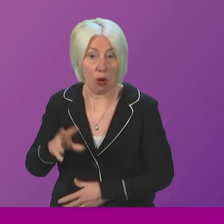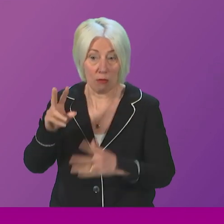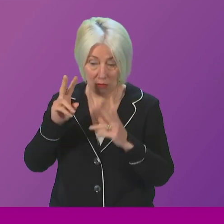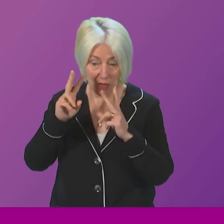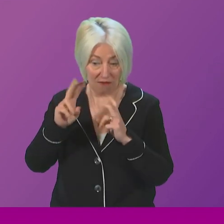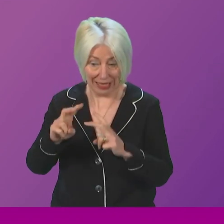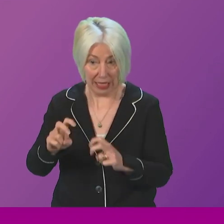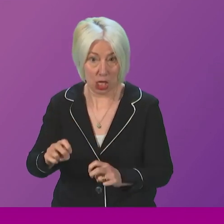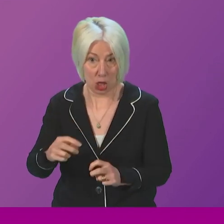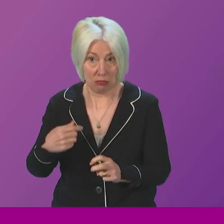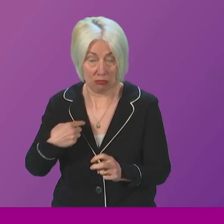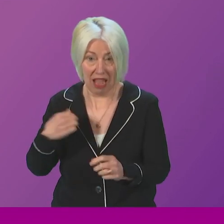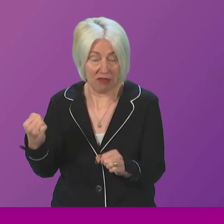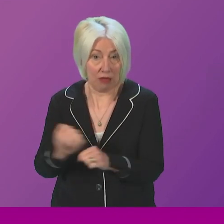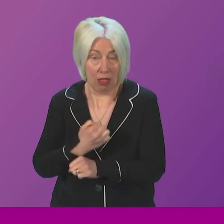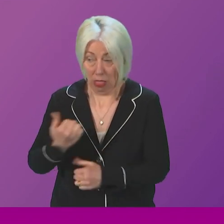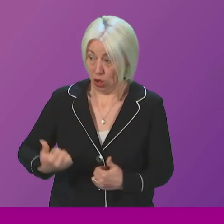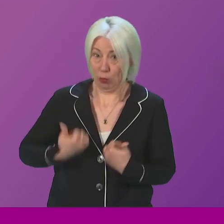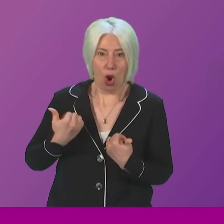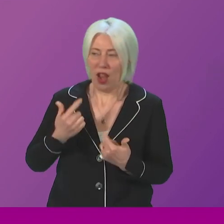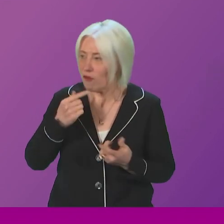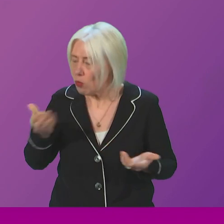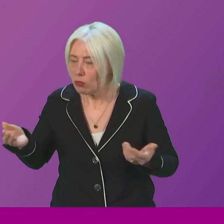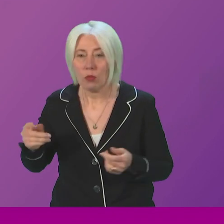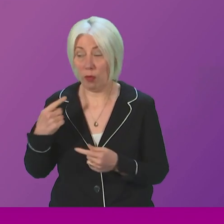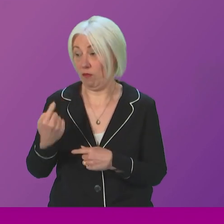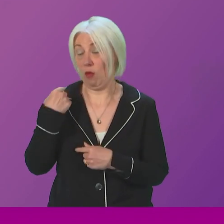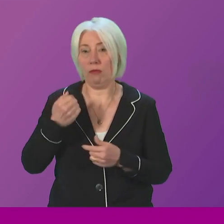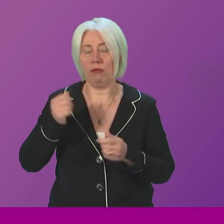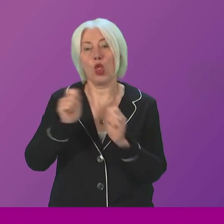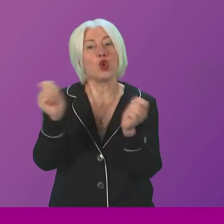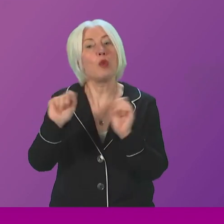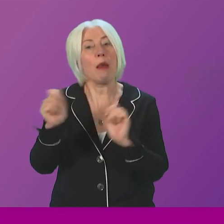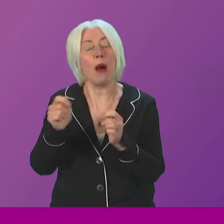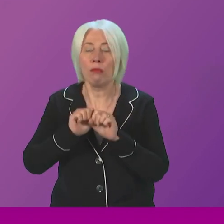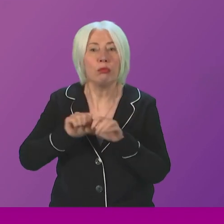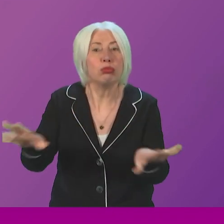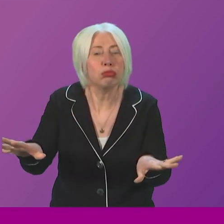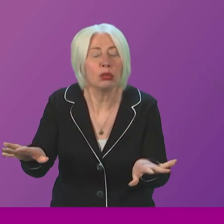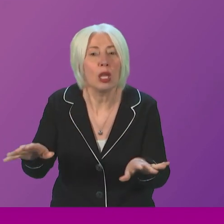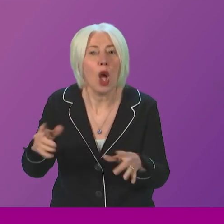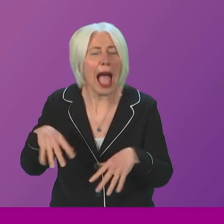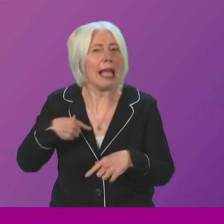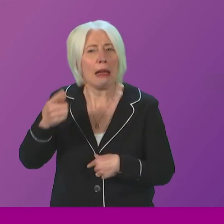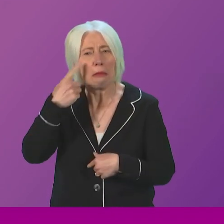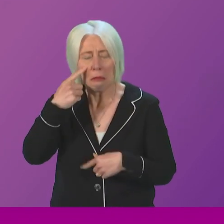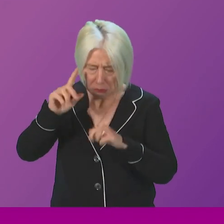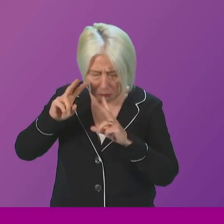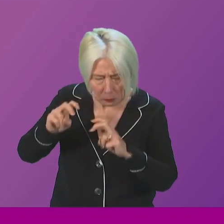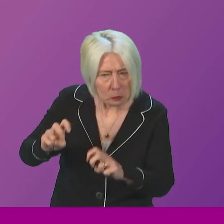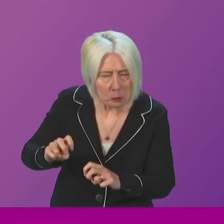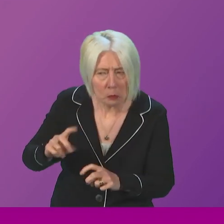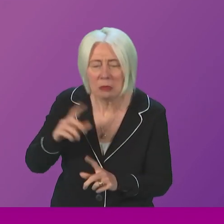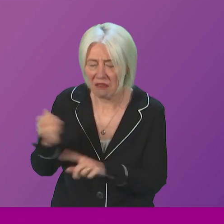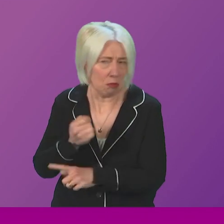that I have done this morning, from when this story, as Douglas Ross says, has come into the published consciousness.